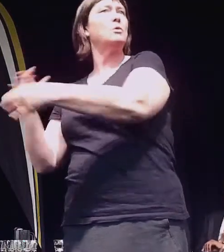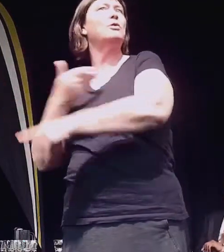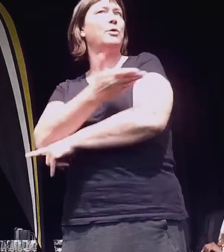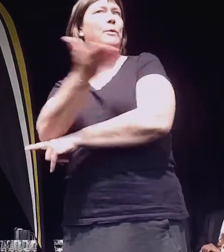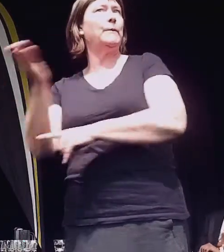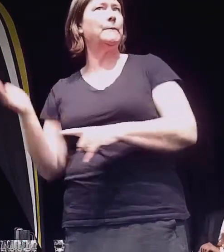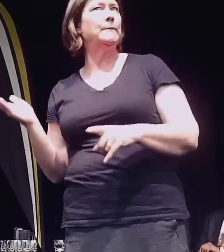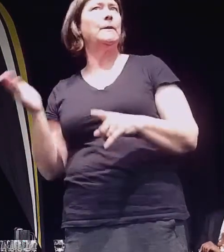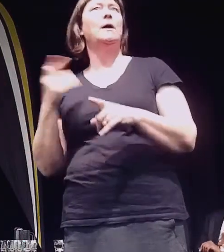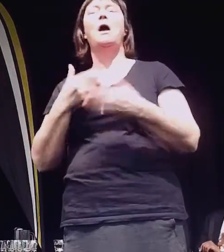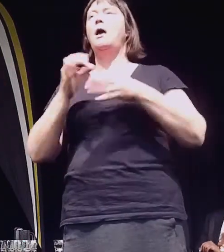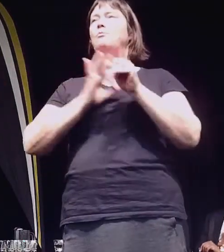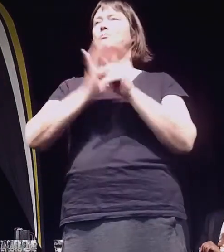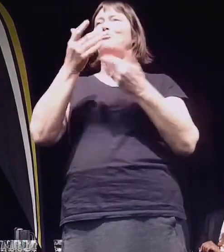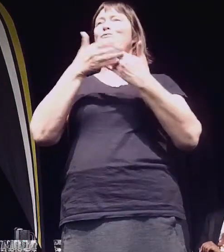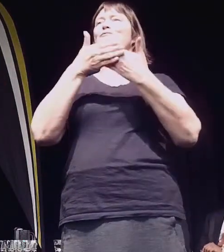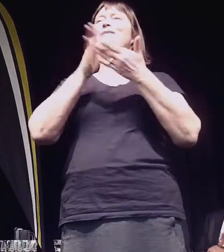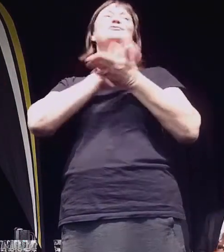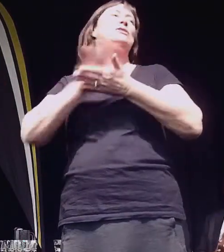transparency.